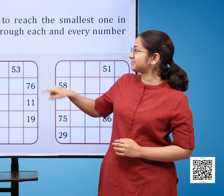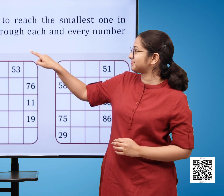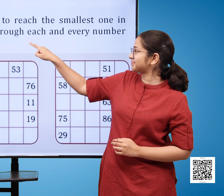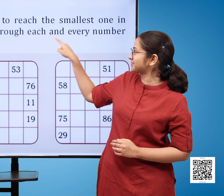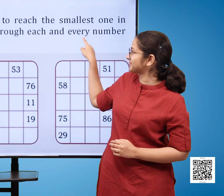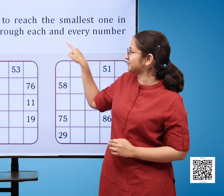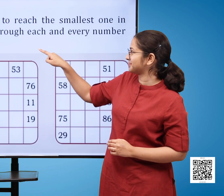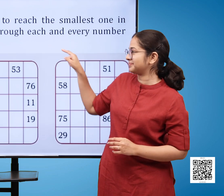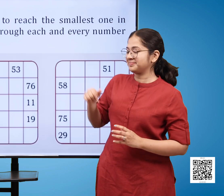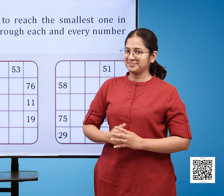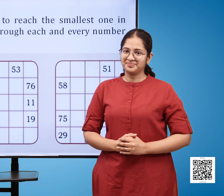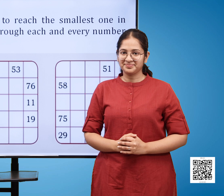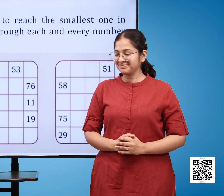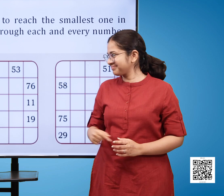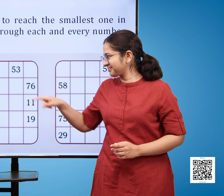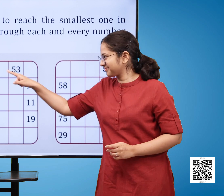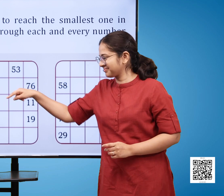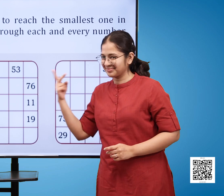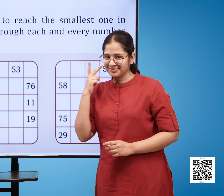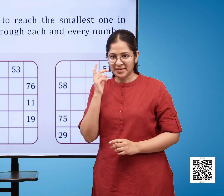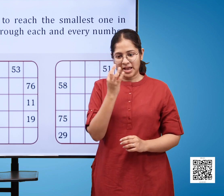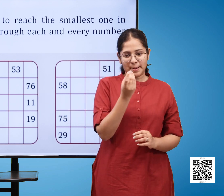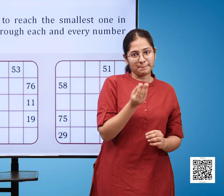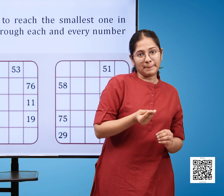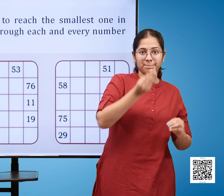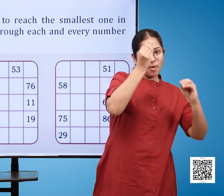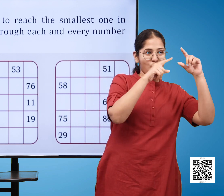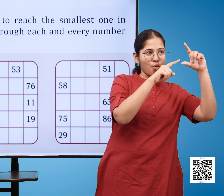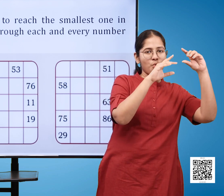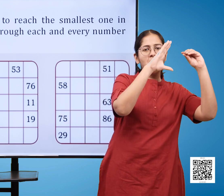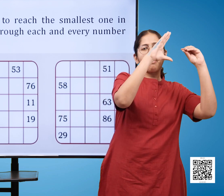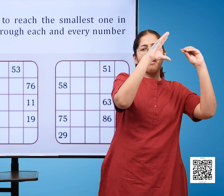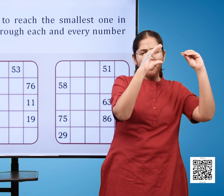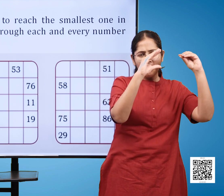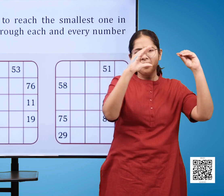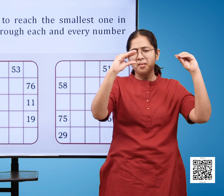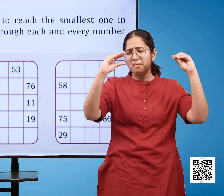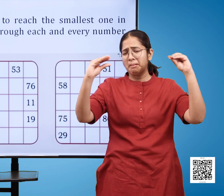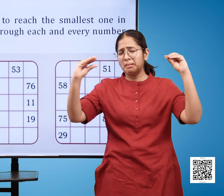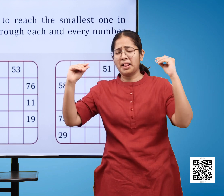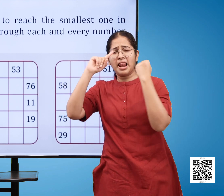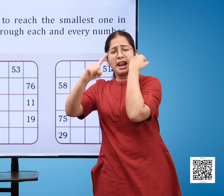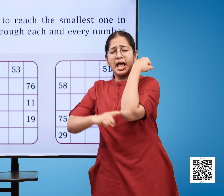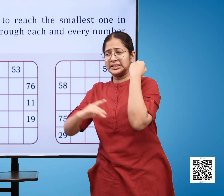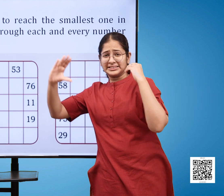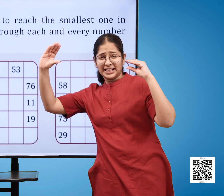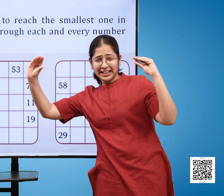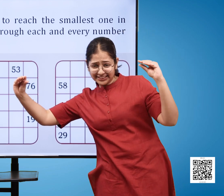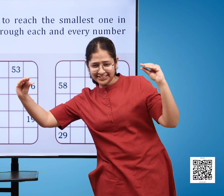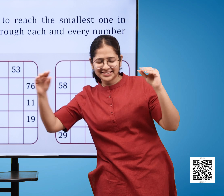Mark by passing the path. Mark From the largest number try to reach the smallest one in decreasing order by